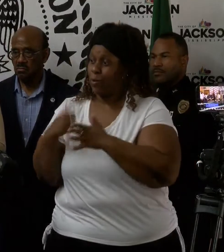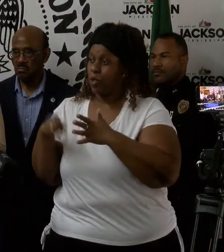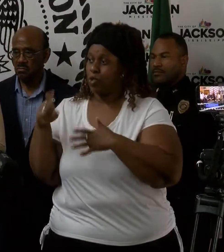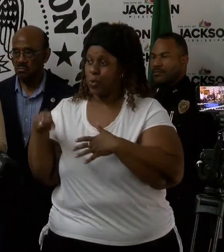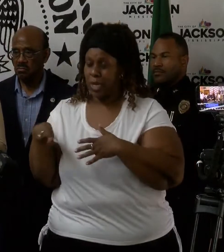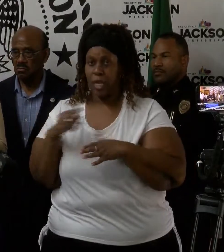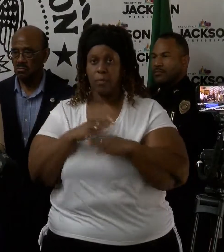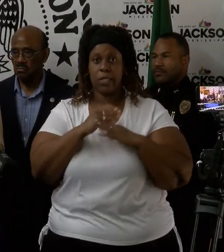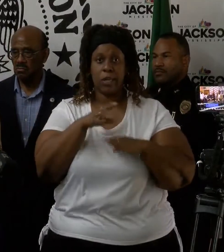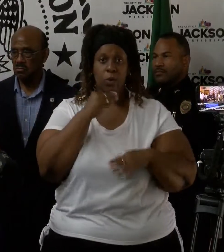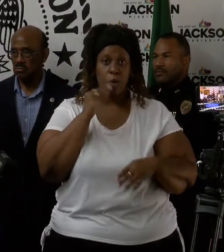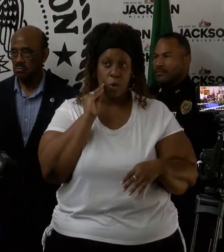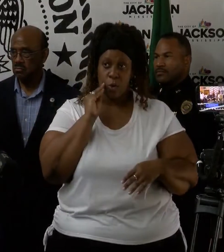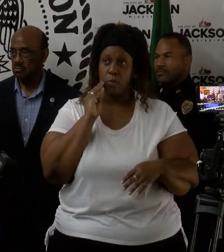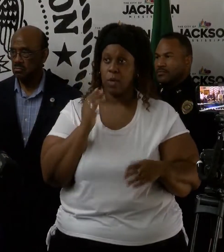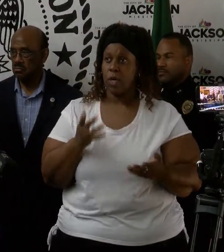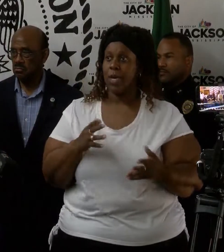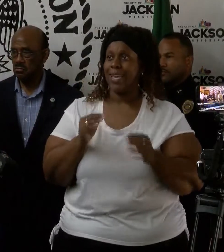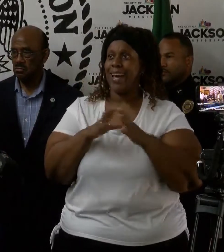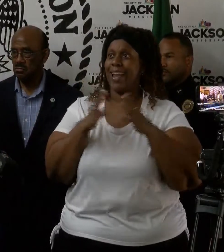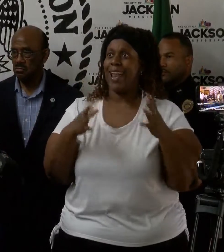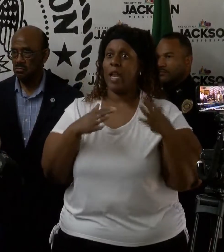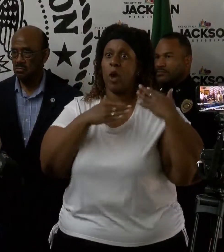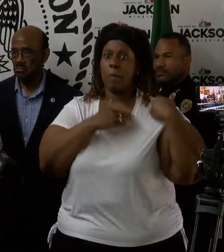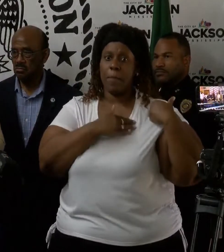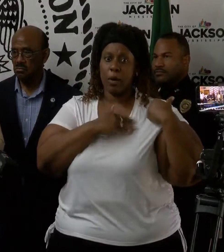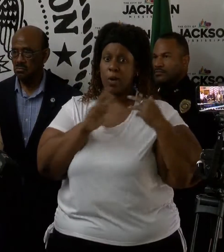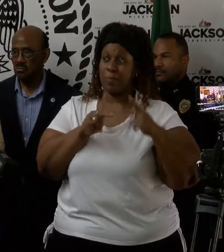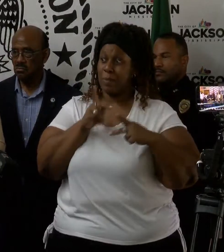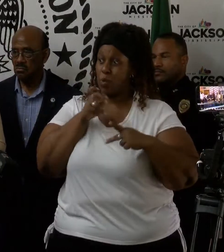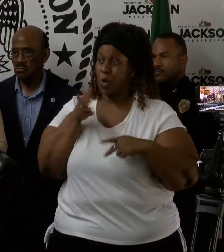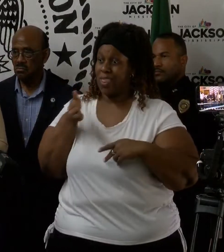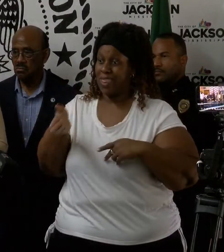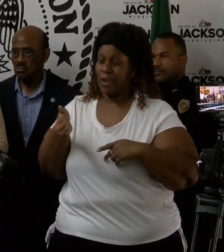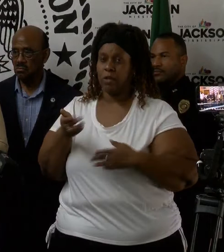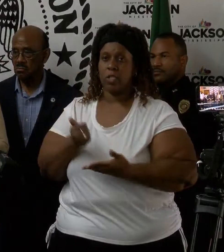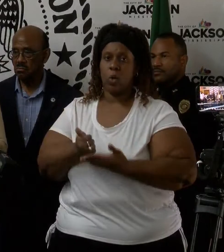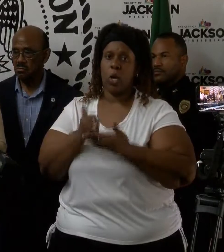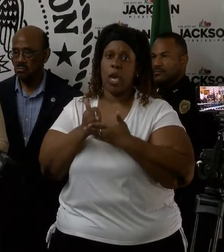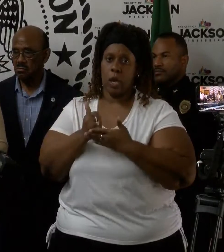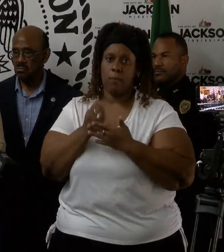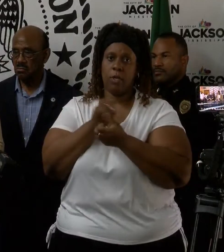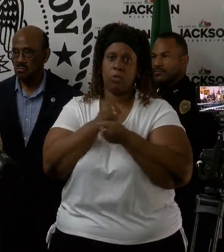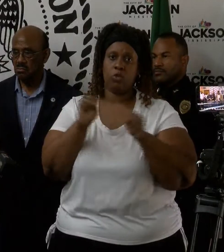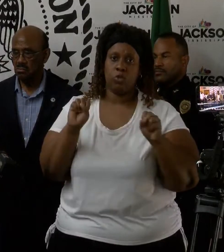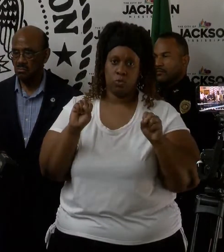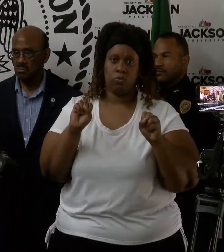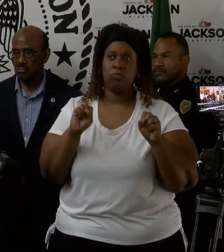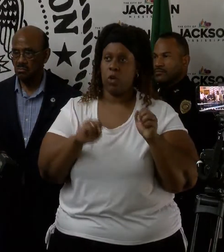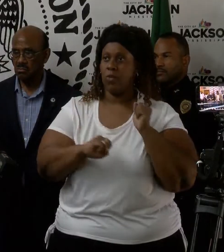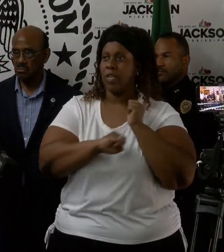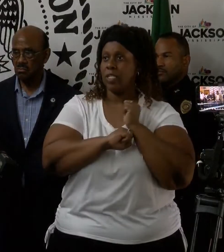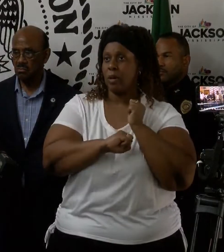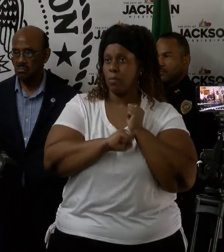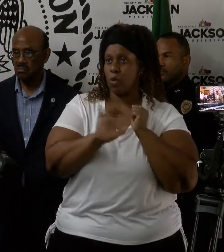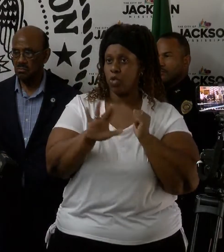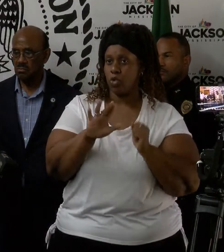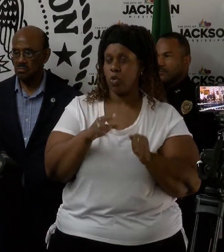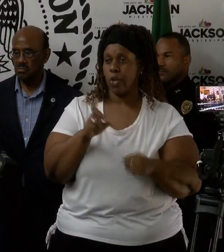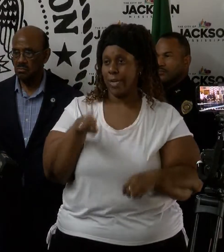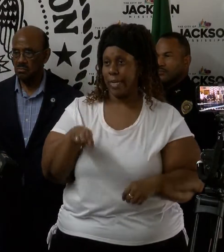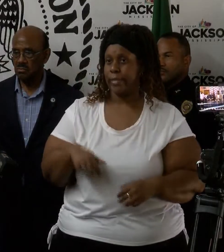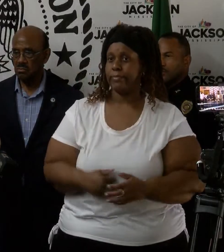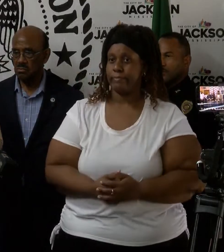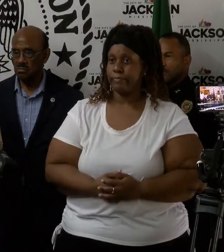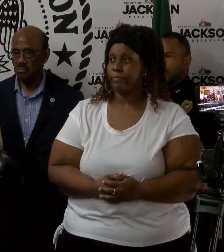need, but also put increased burden on the individuals that are there to serve and help support your needs. Constituent